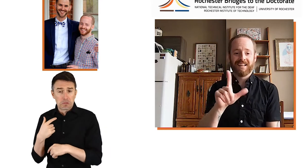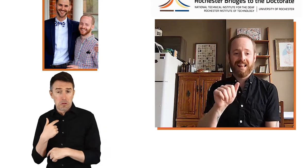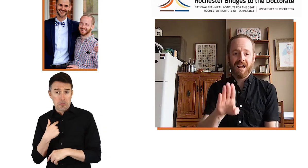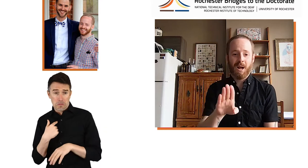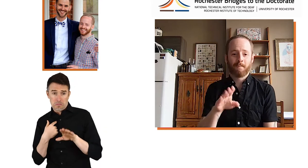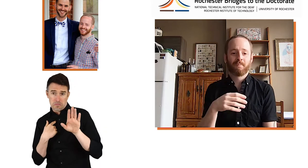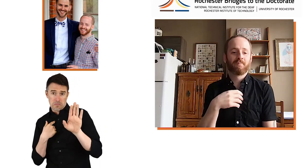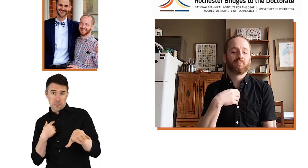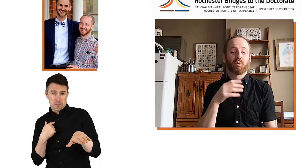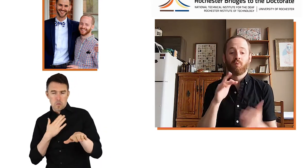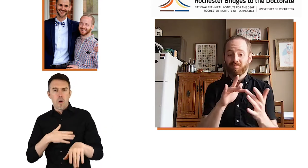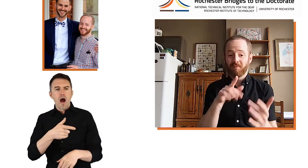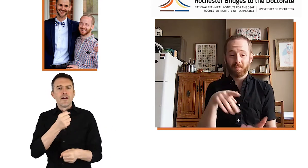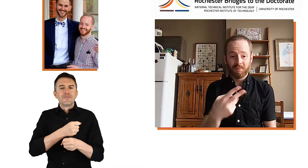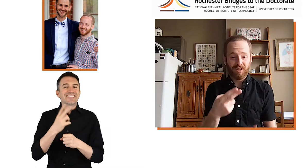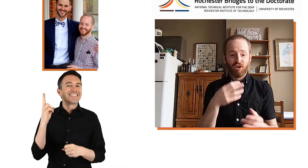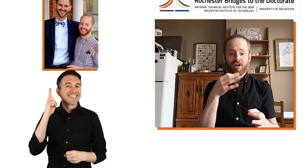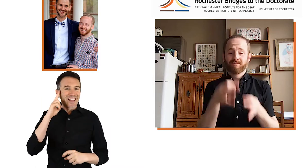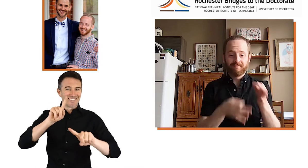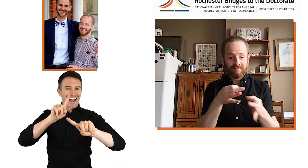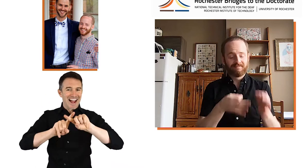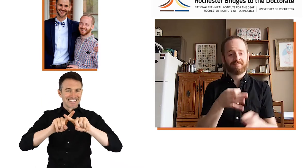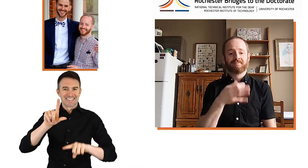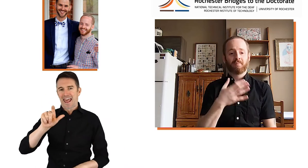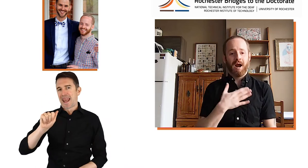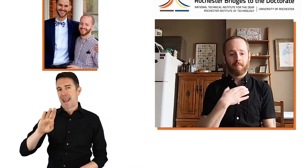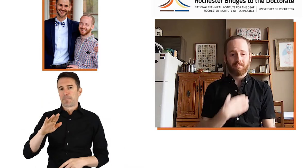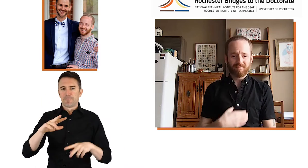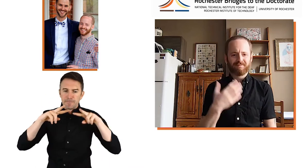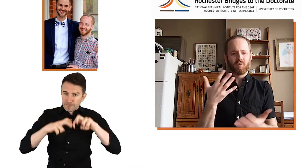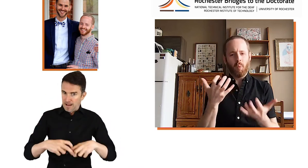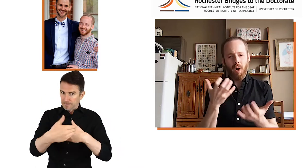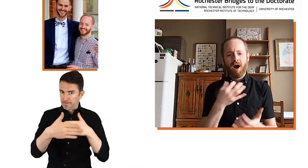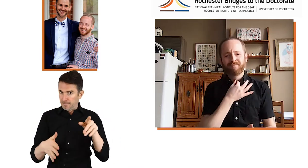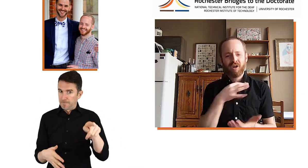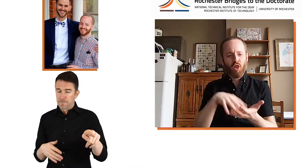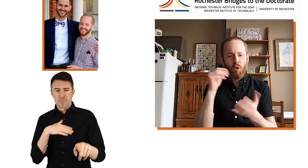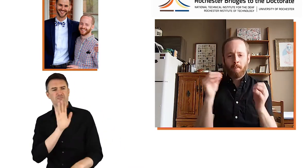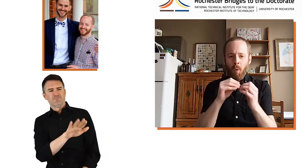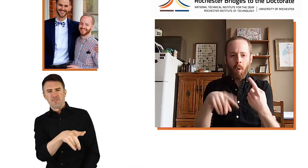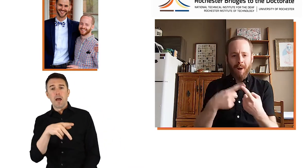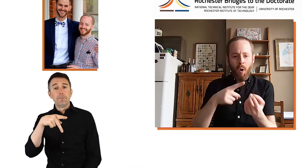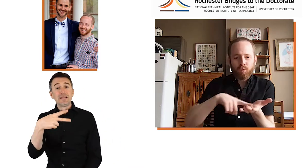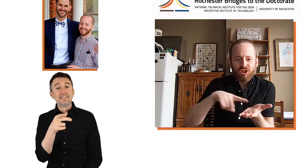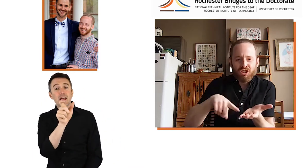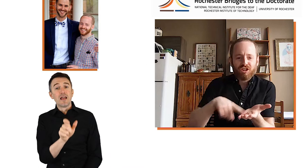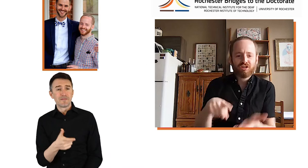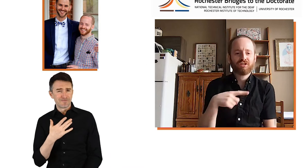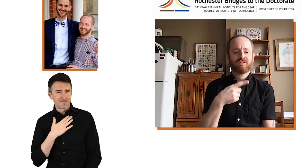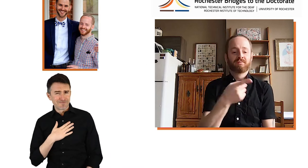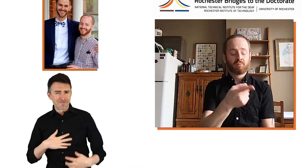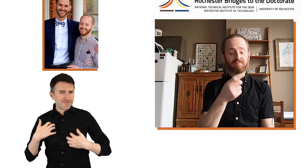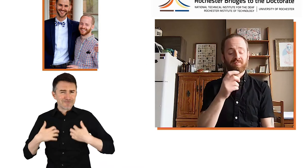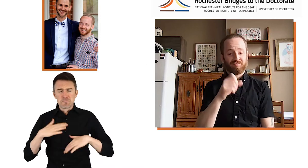I wanted to work in the DeafX lab. So, I explained to Peter that I wanted to learn more about